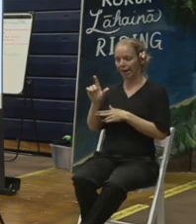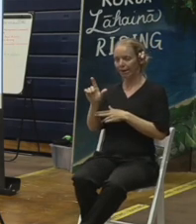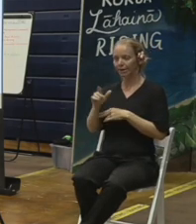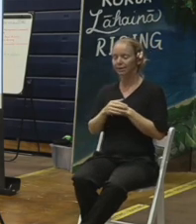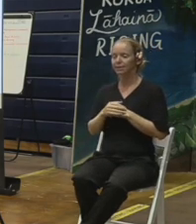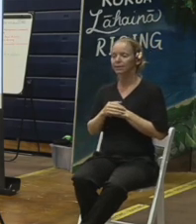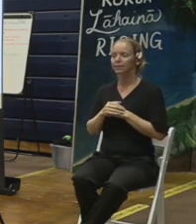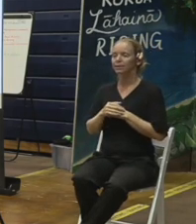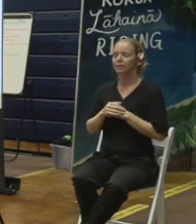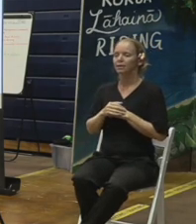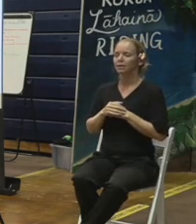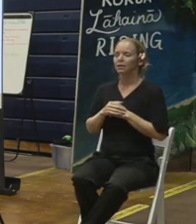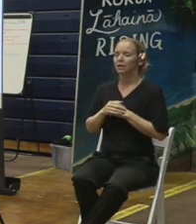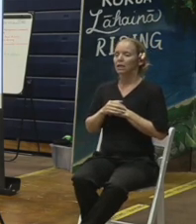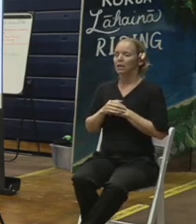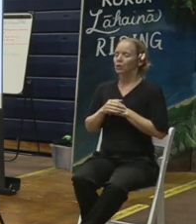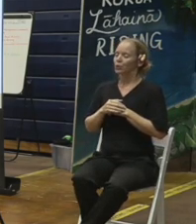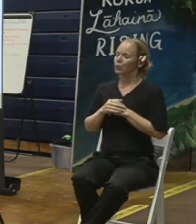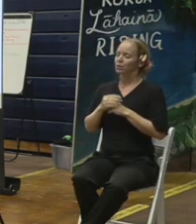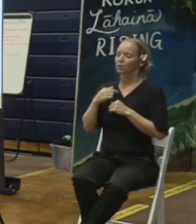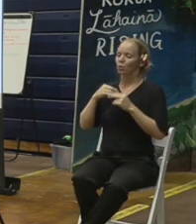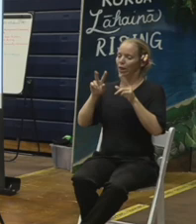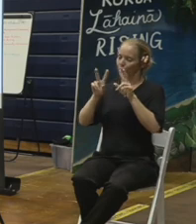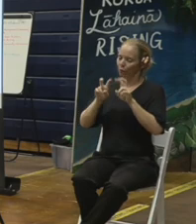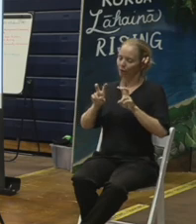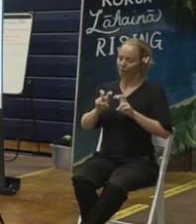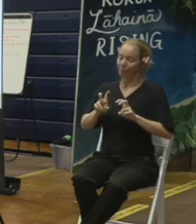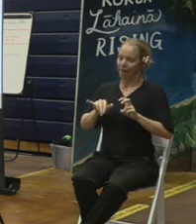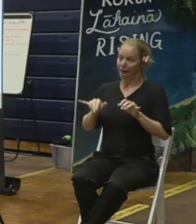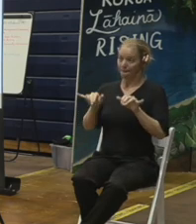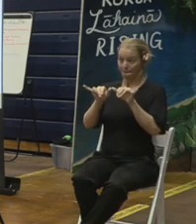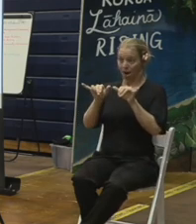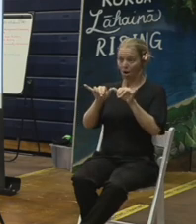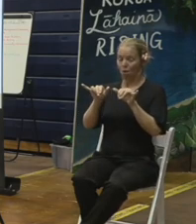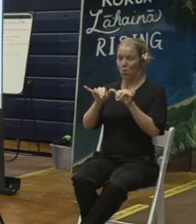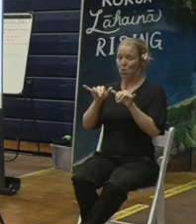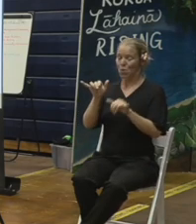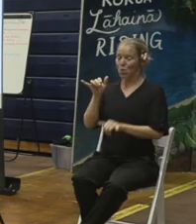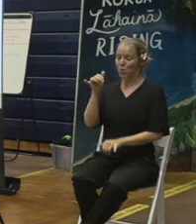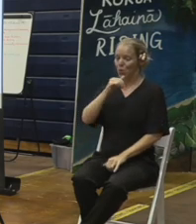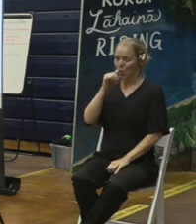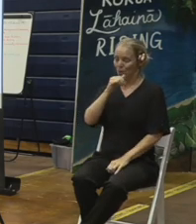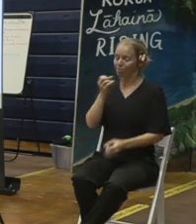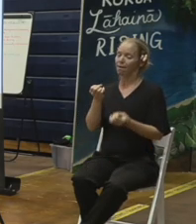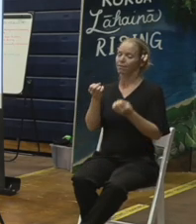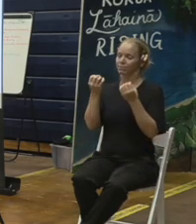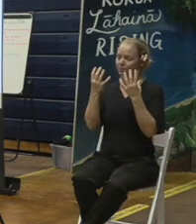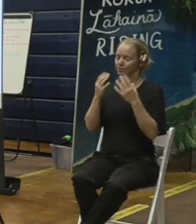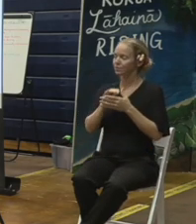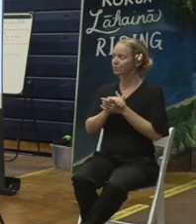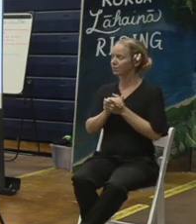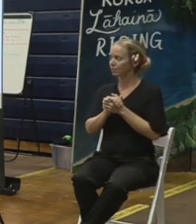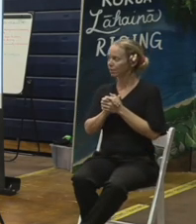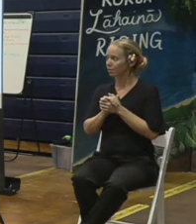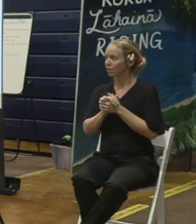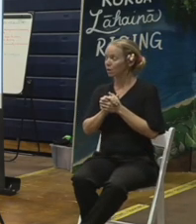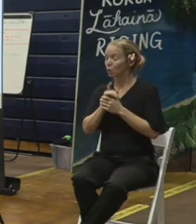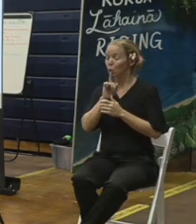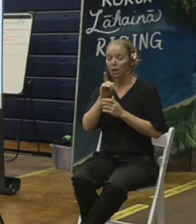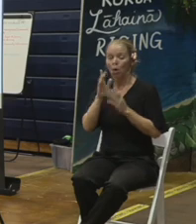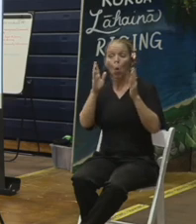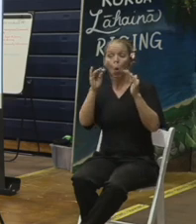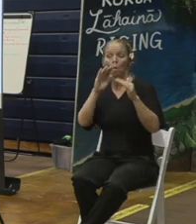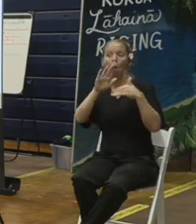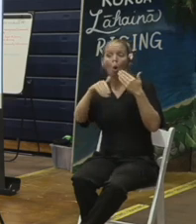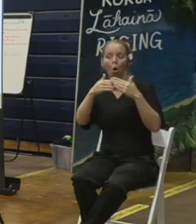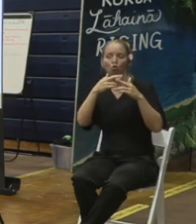amount of how much that will be, it is a significant amount. The goal throughout all is for all recycled materials to be recycled,